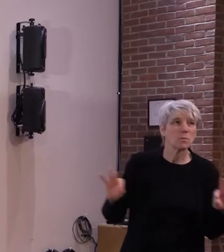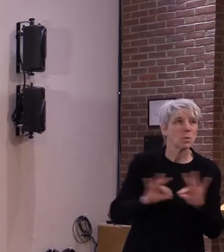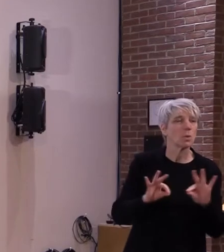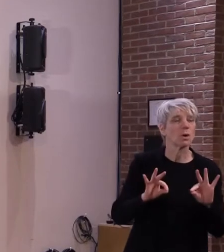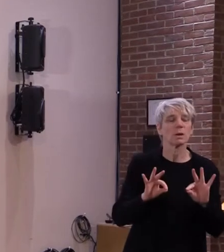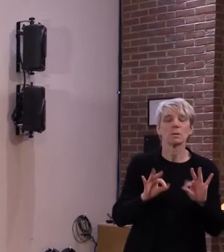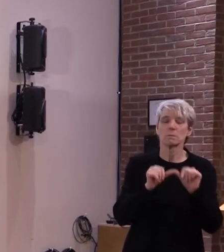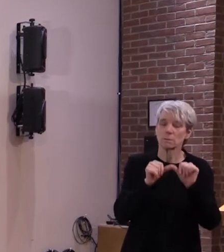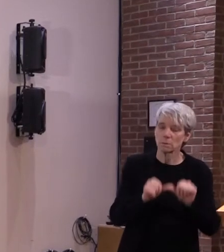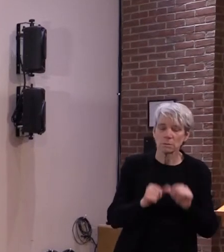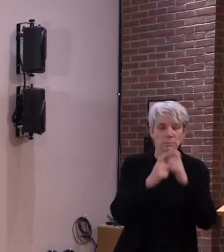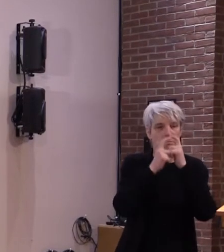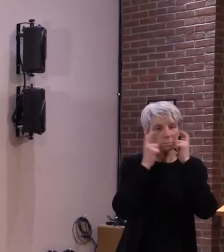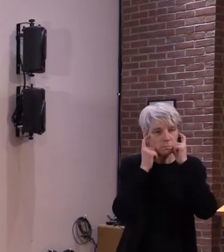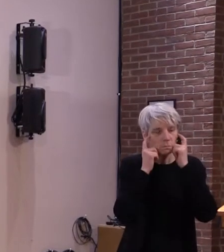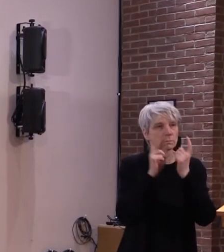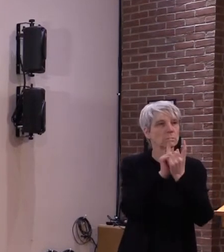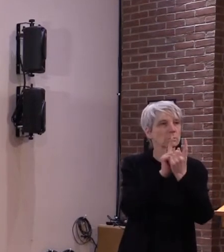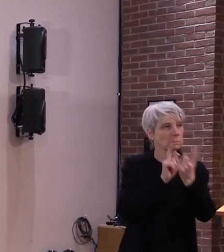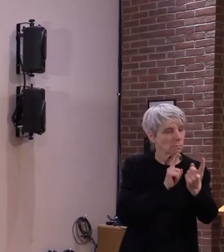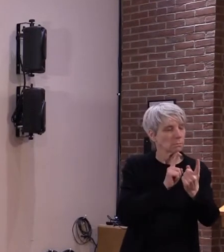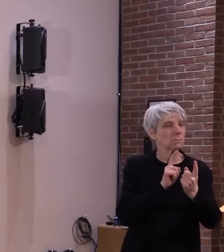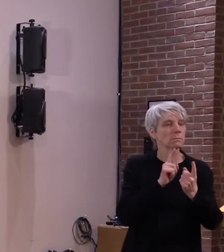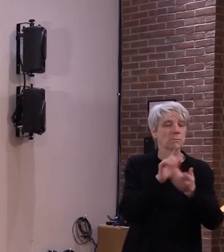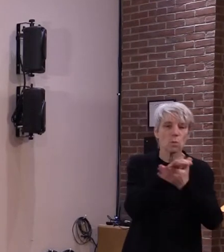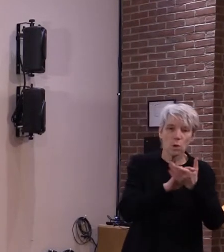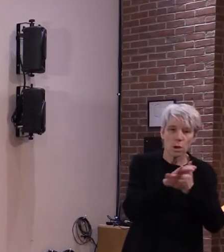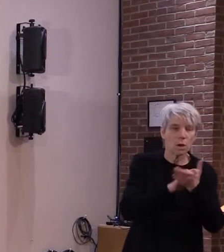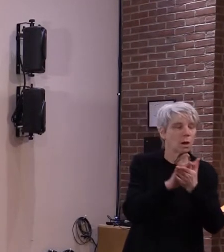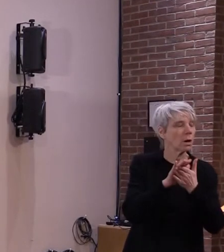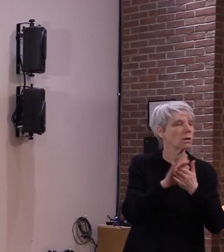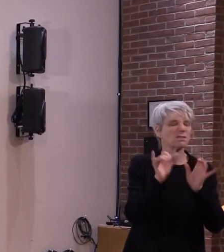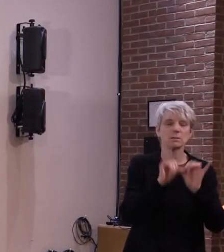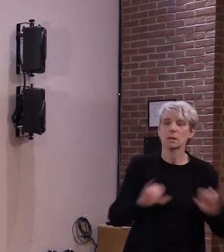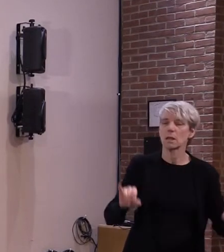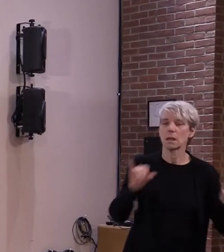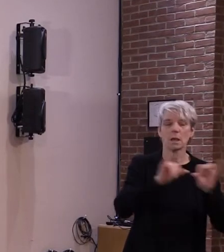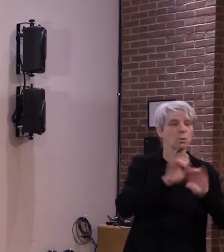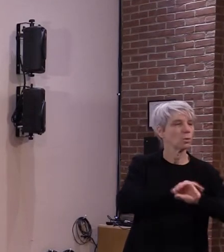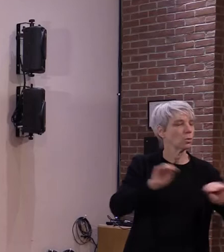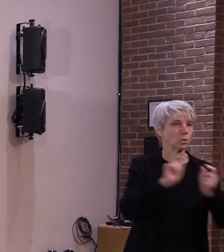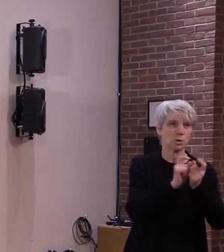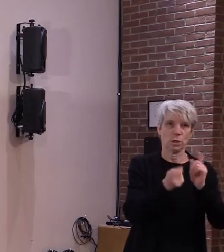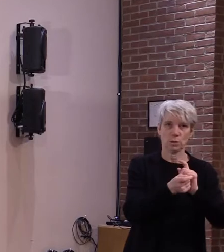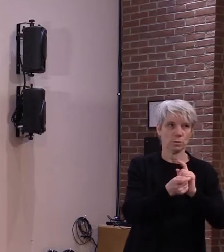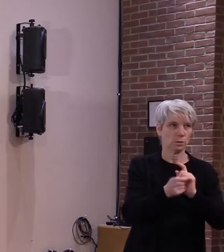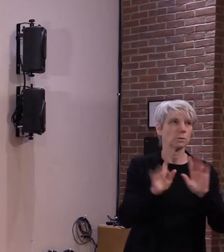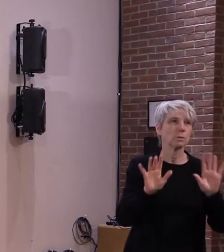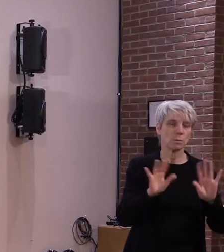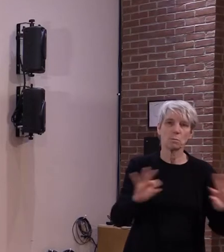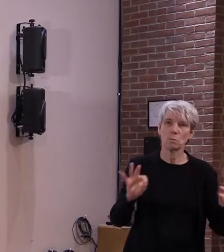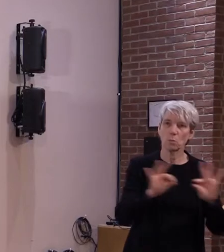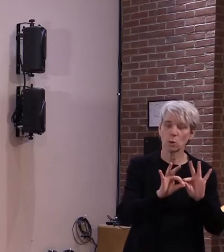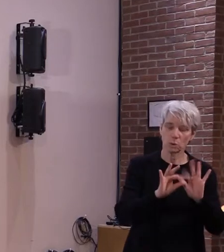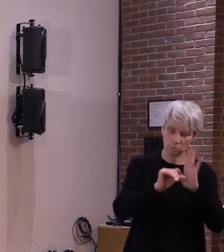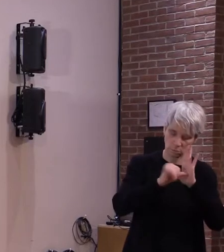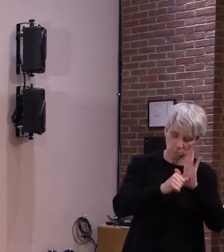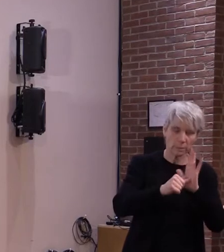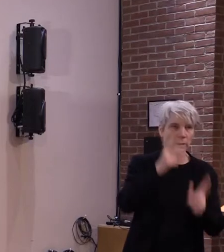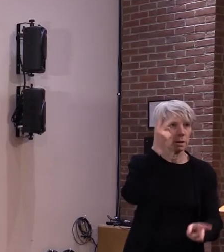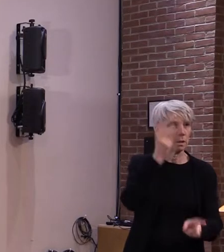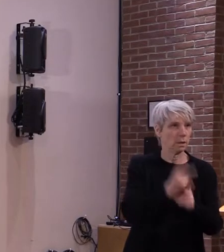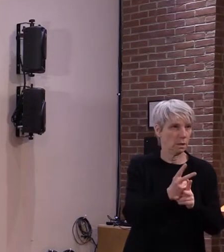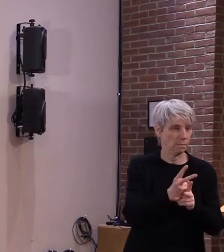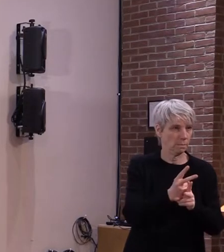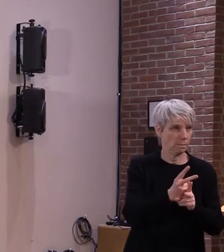measures that we know work masking socially distancing and hand washing will be important to help us